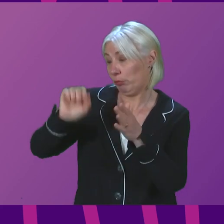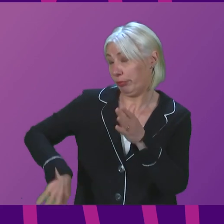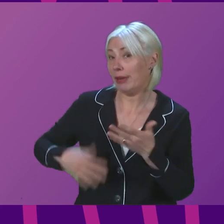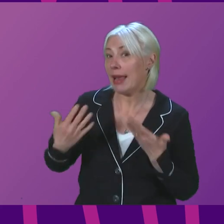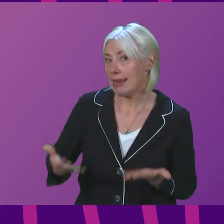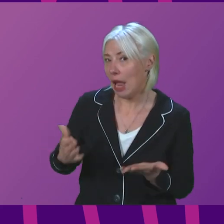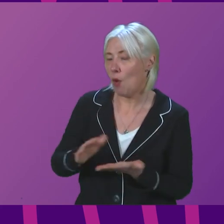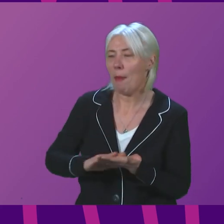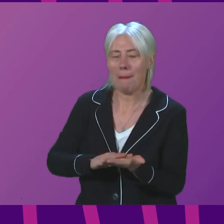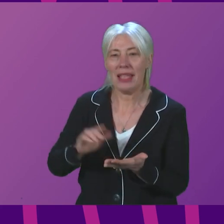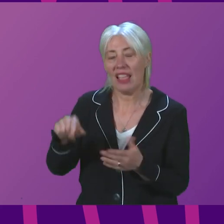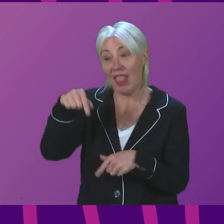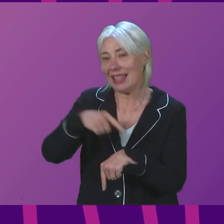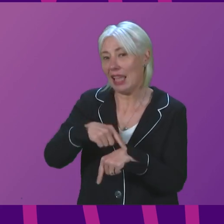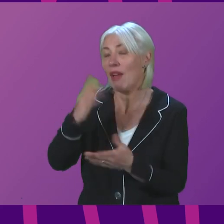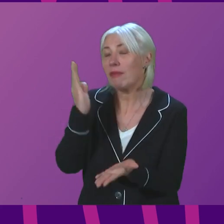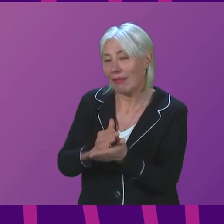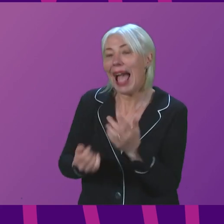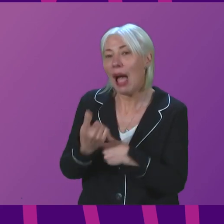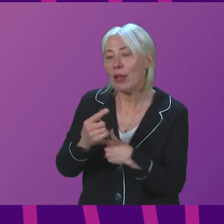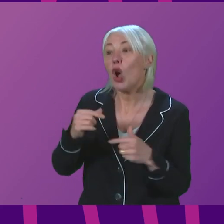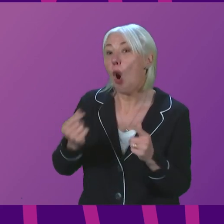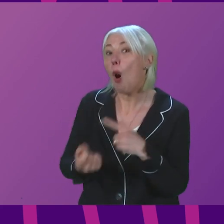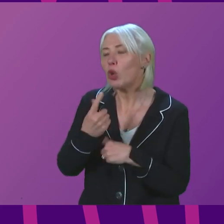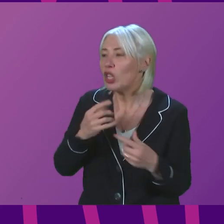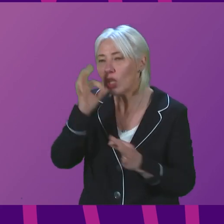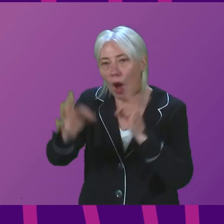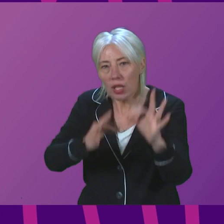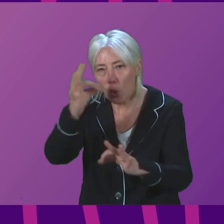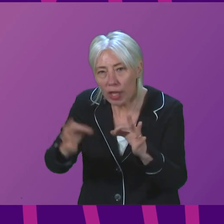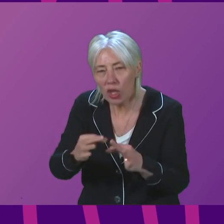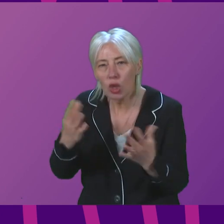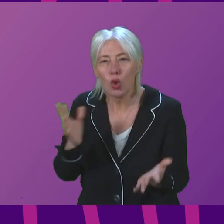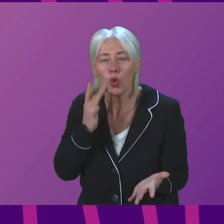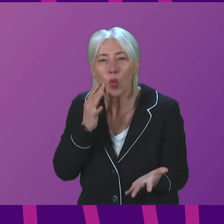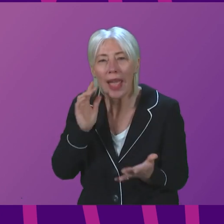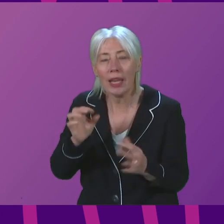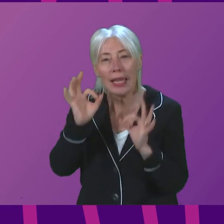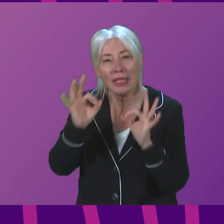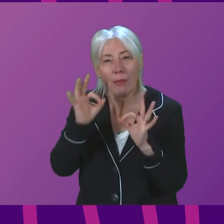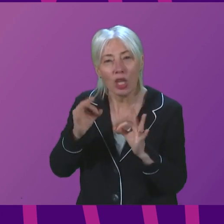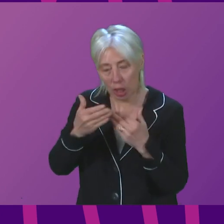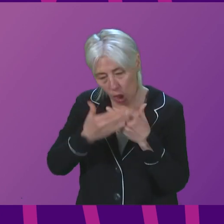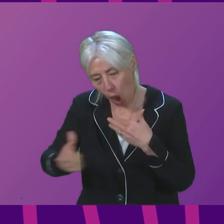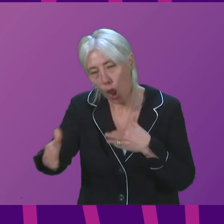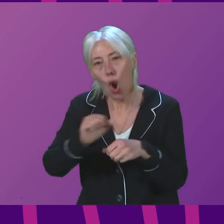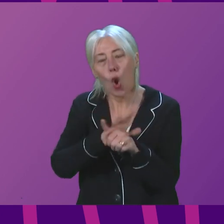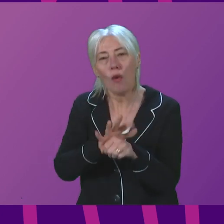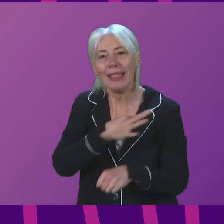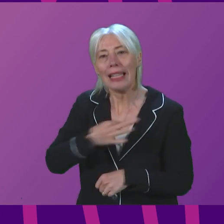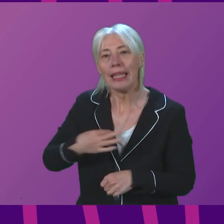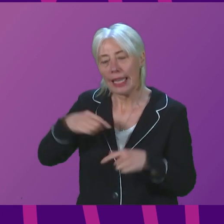Parliament an opportunity to discuss this. So can I ask the First Minister, when are we going to see specialist long COVID clinics in Scotland?